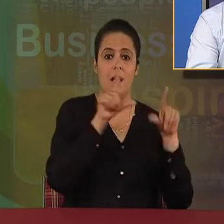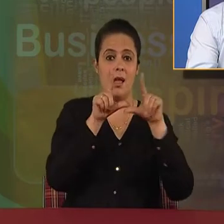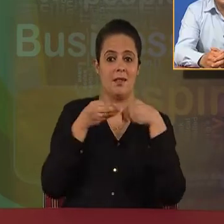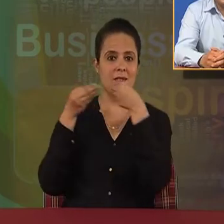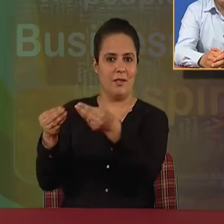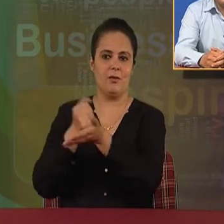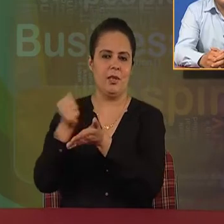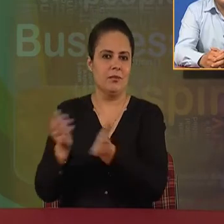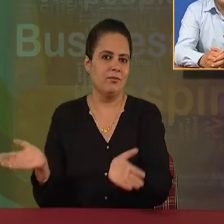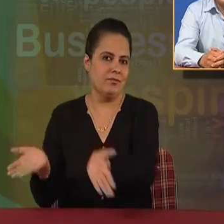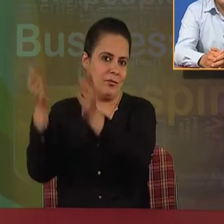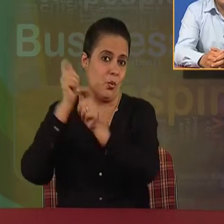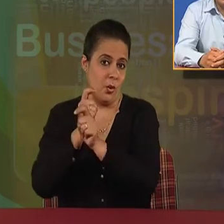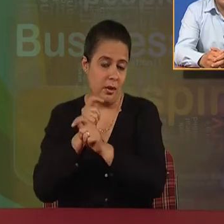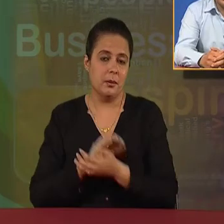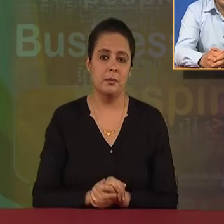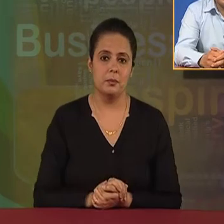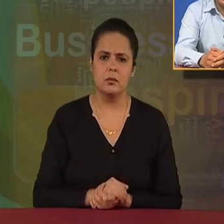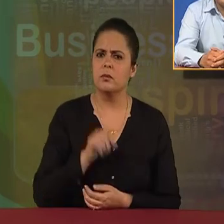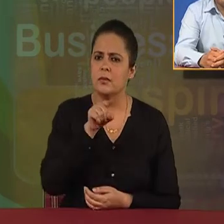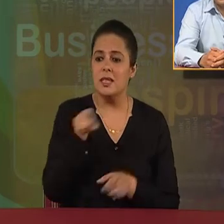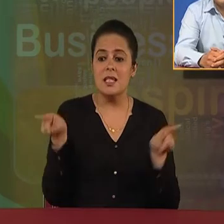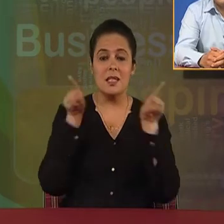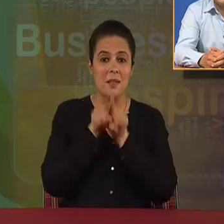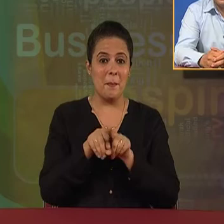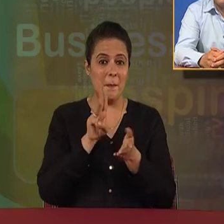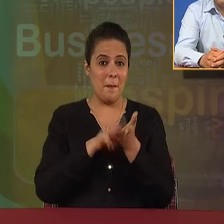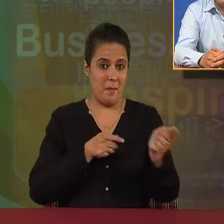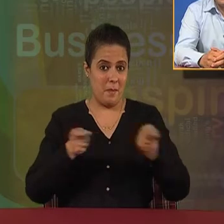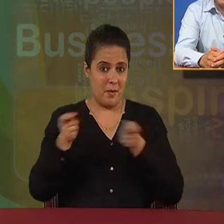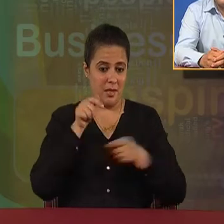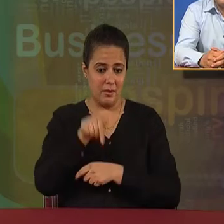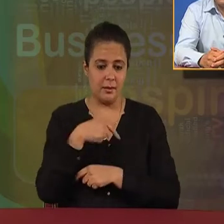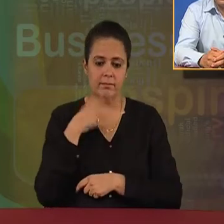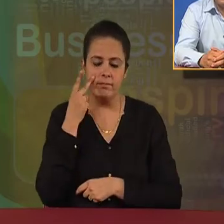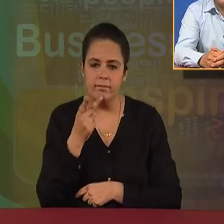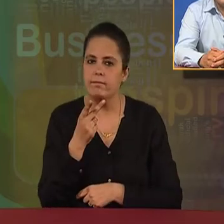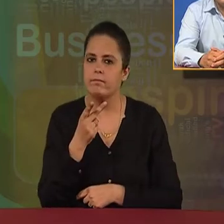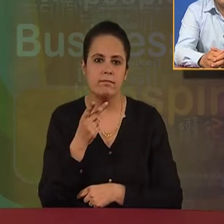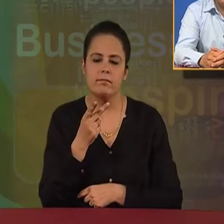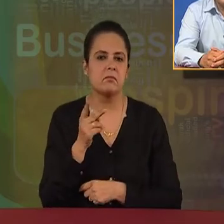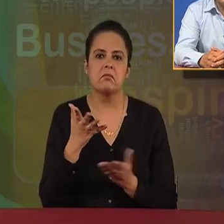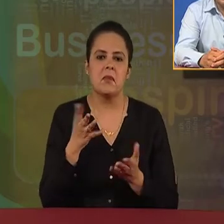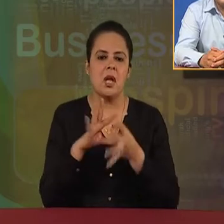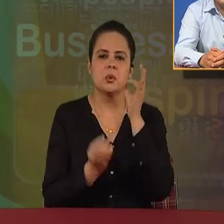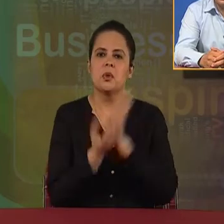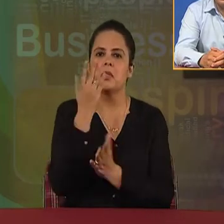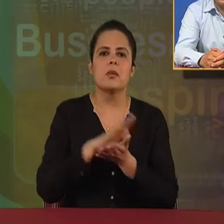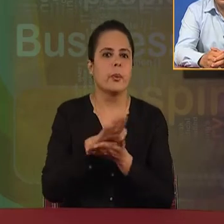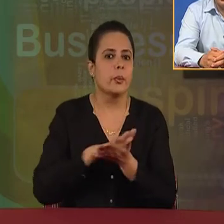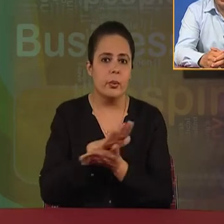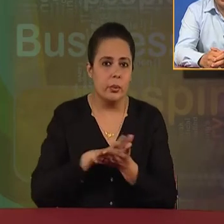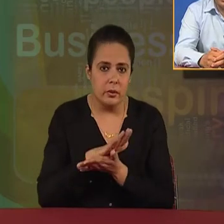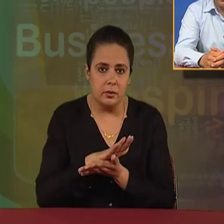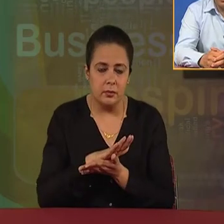practice. If we study this in the context of management, we will find, no, there is no professional association.